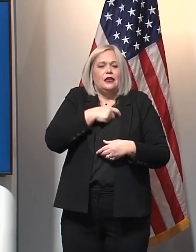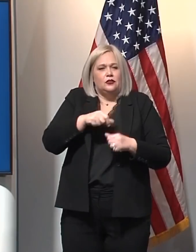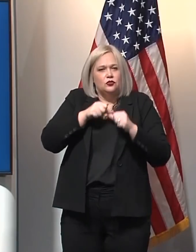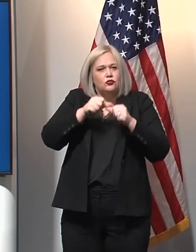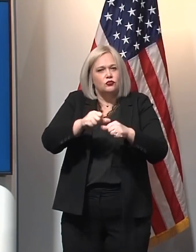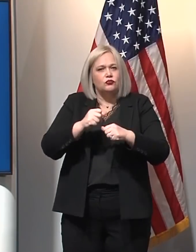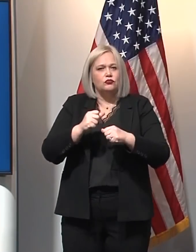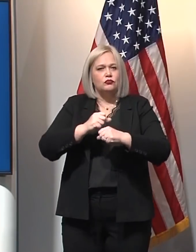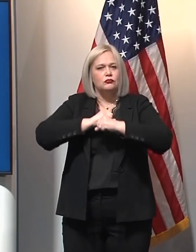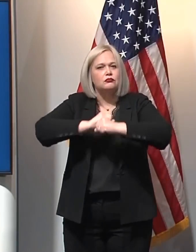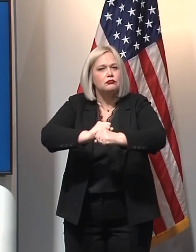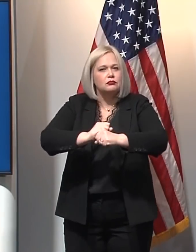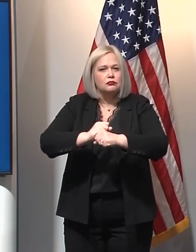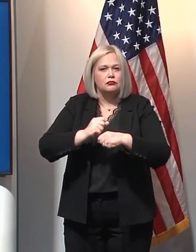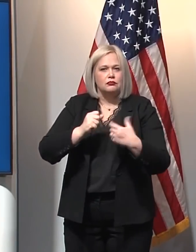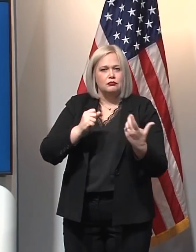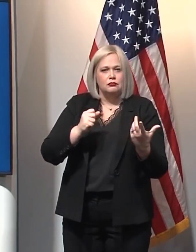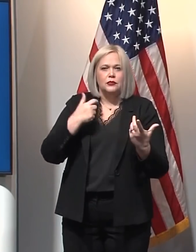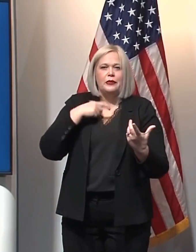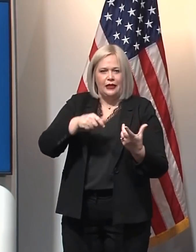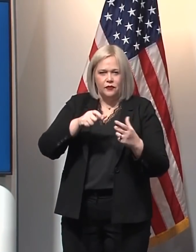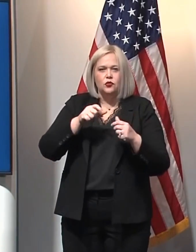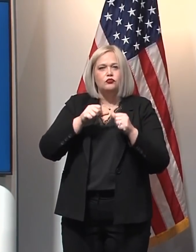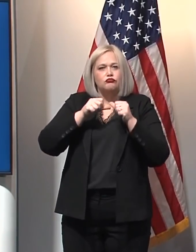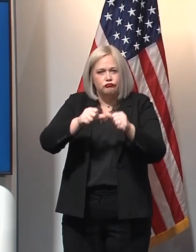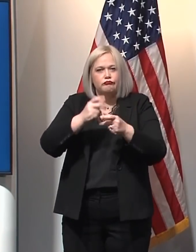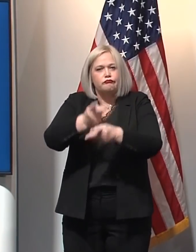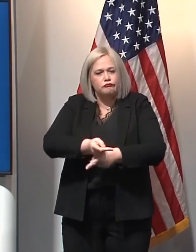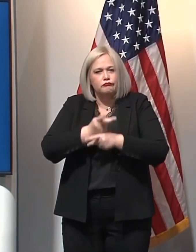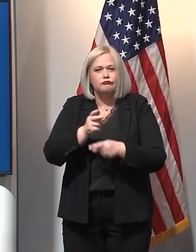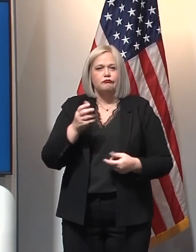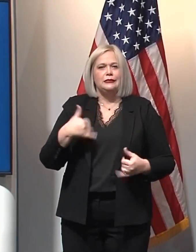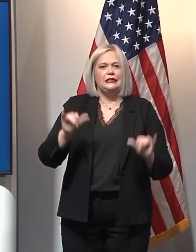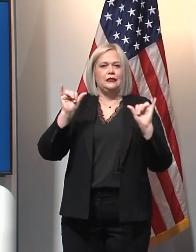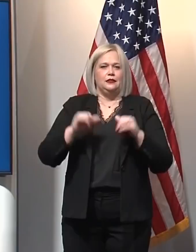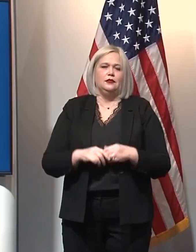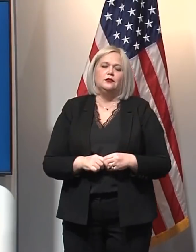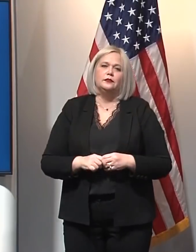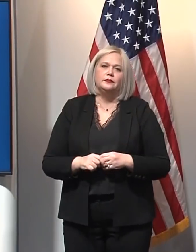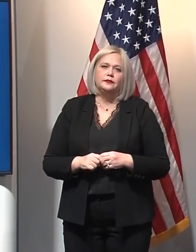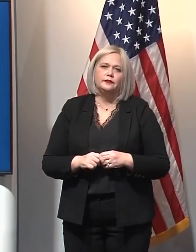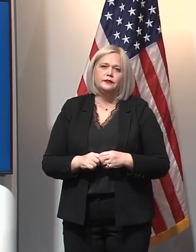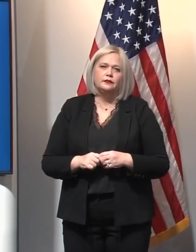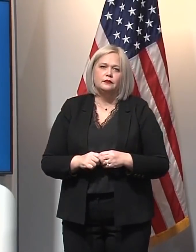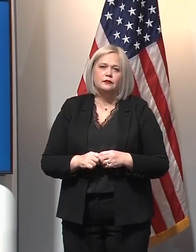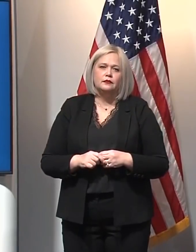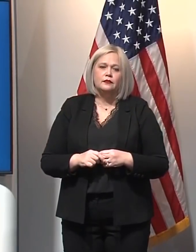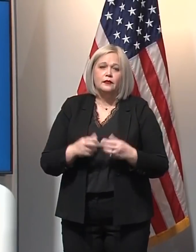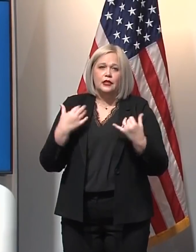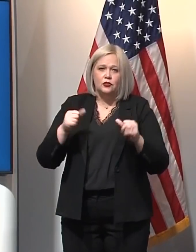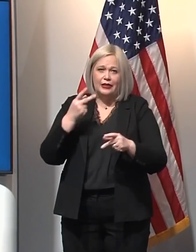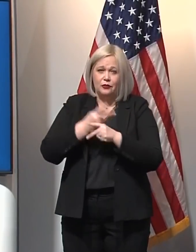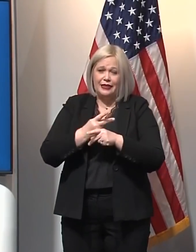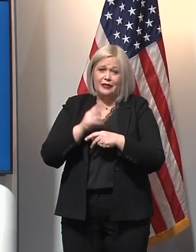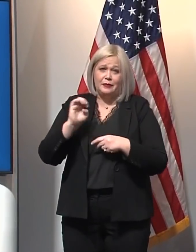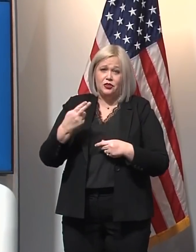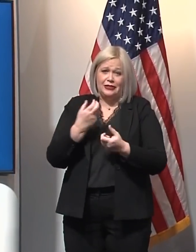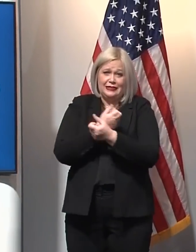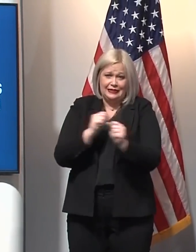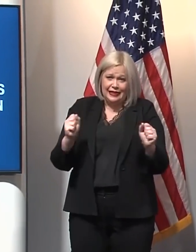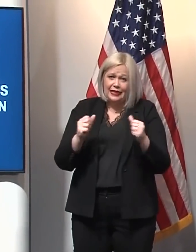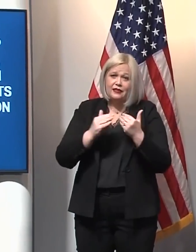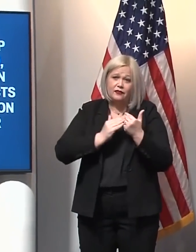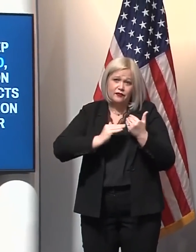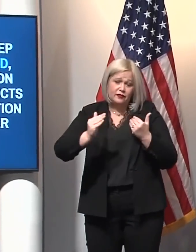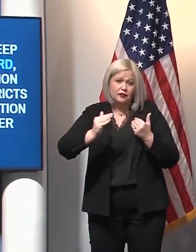and we know how important it is for the health of our people. As part of my commitment to keep Michigan safe and moving forward,